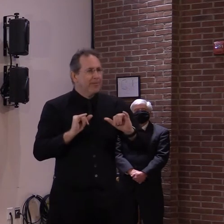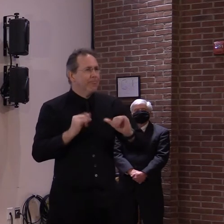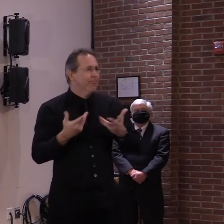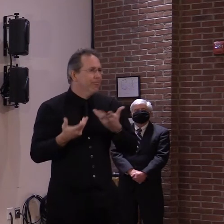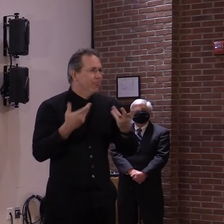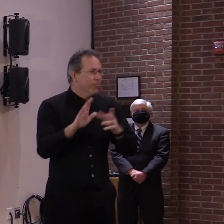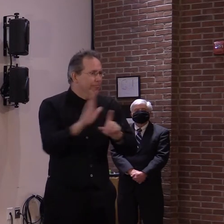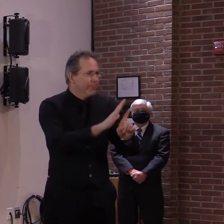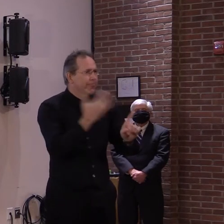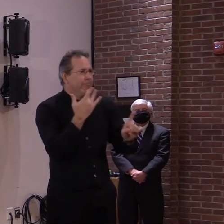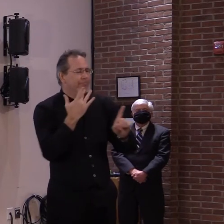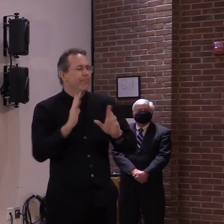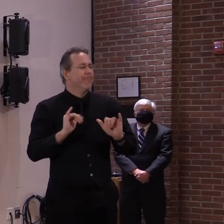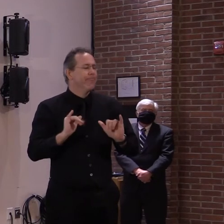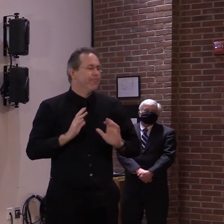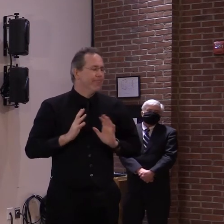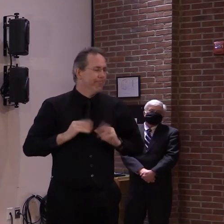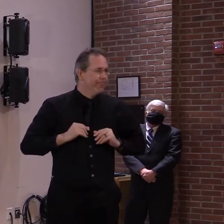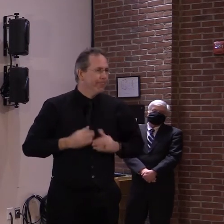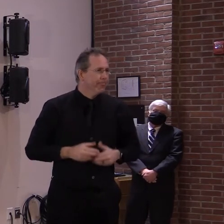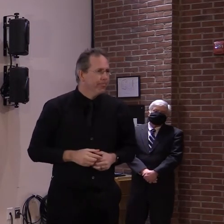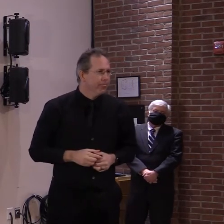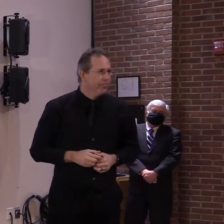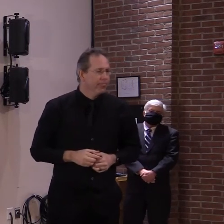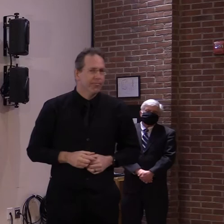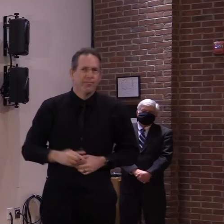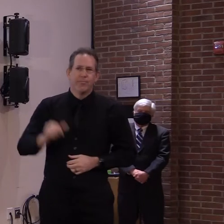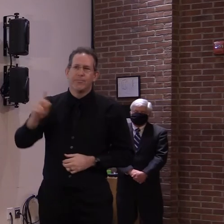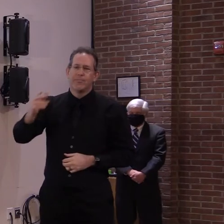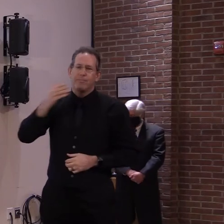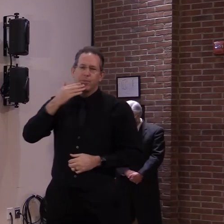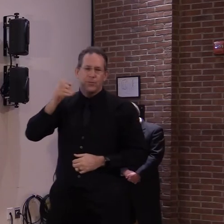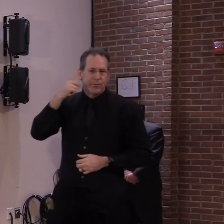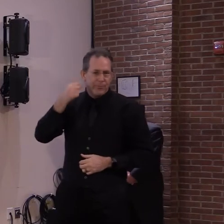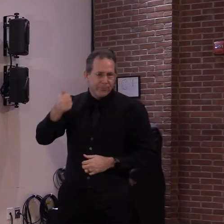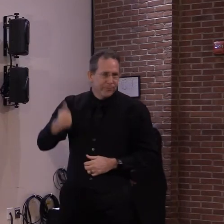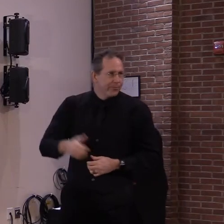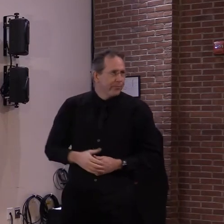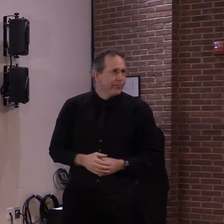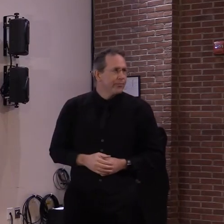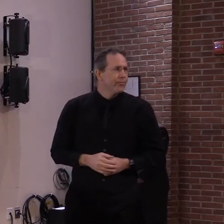Thank you, Governor. Pam Davis of Vermont Journal.